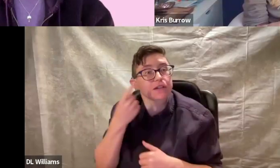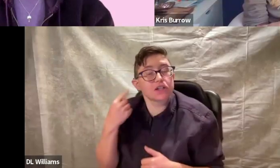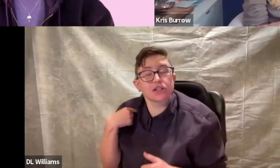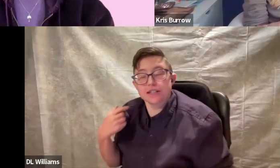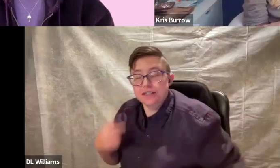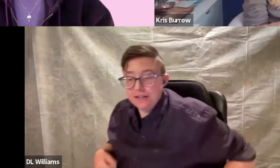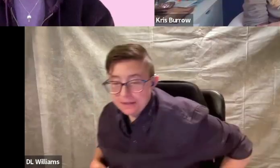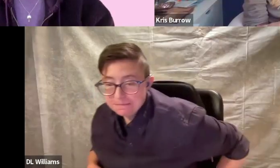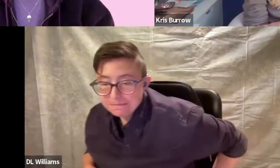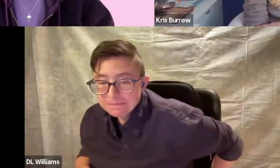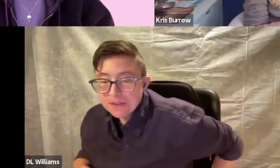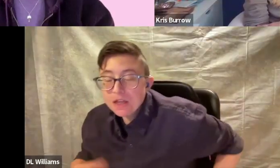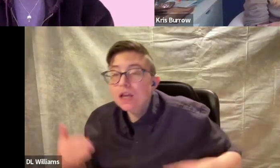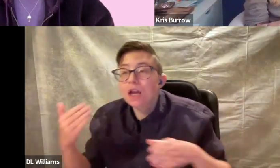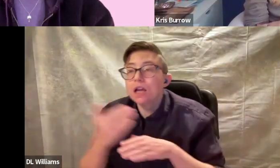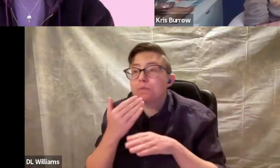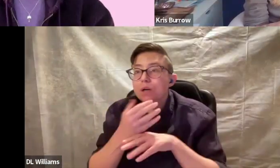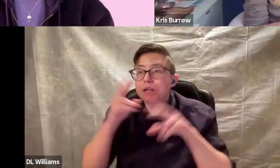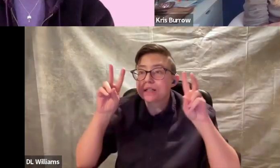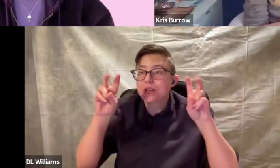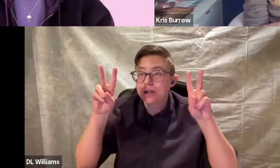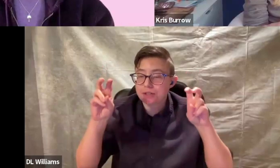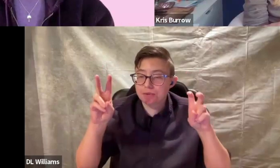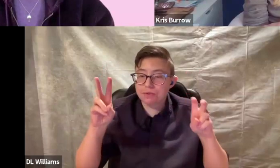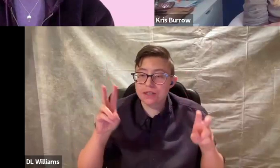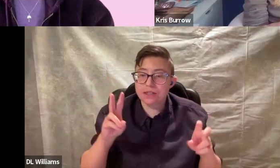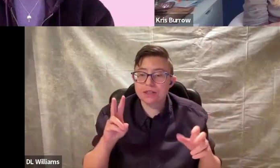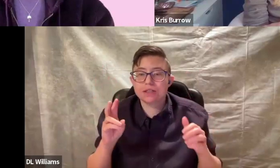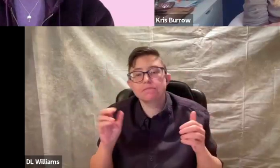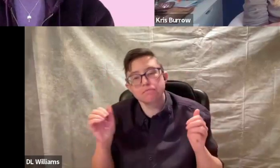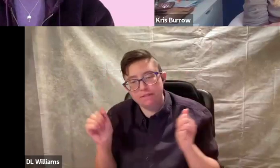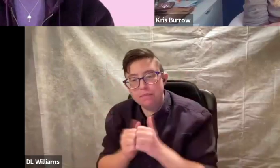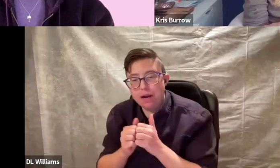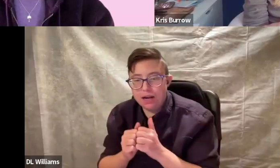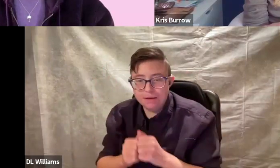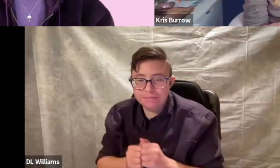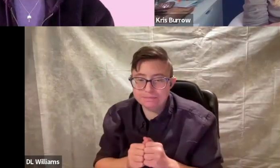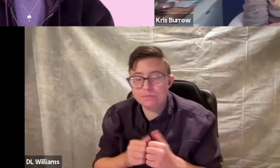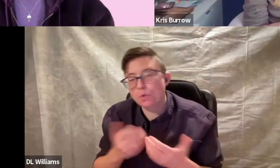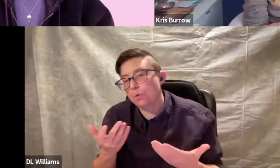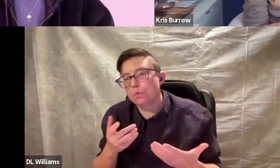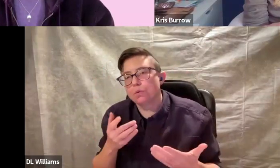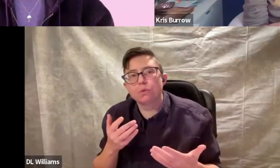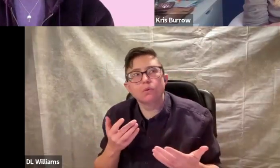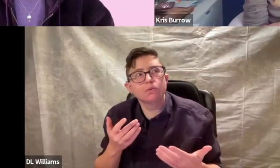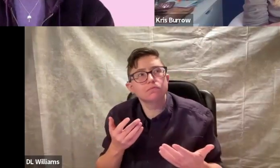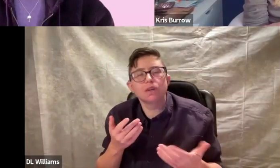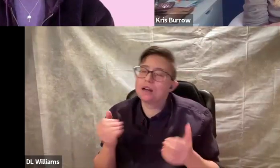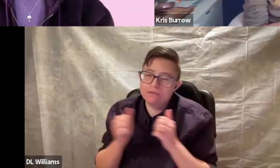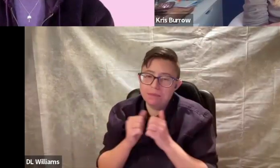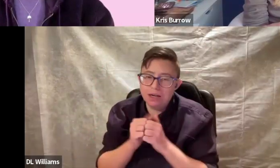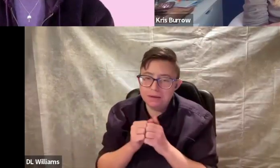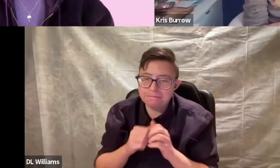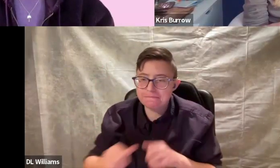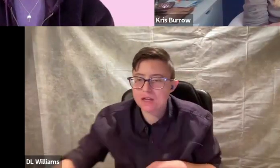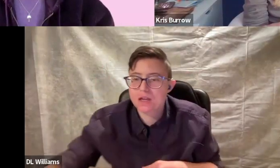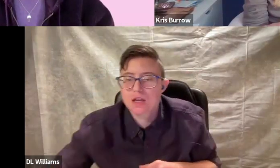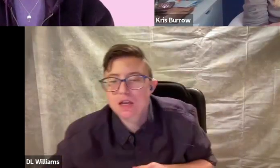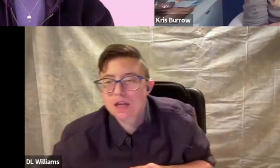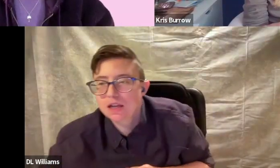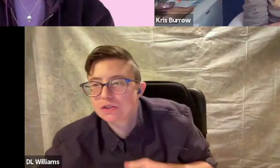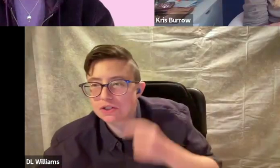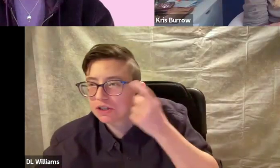and actually finished it yesterday. Its working title is Familiar. Yeah, Familiar.